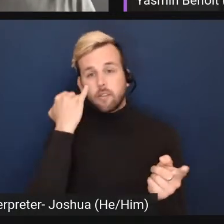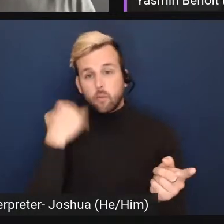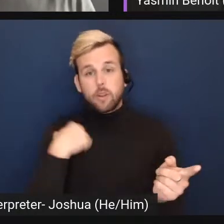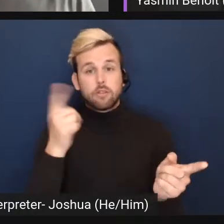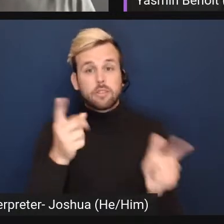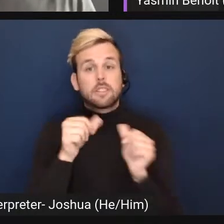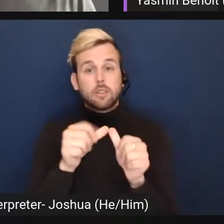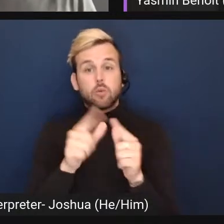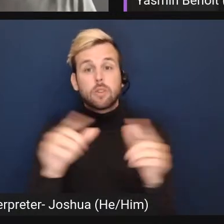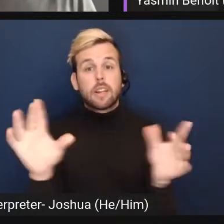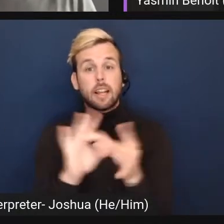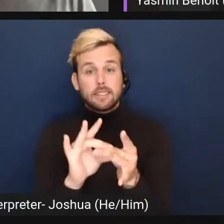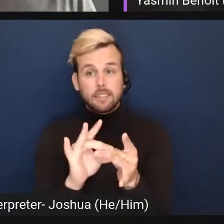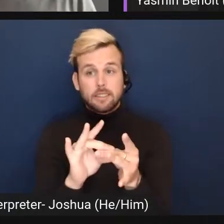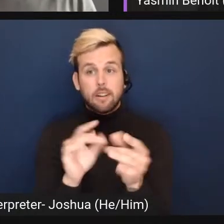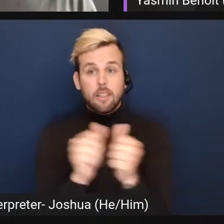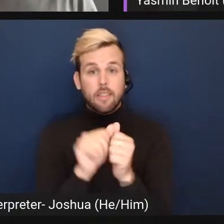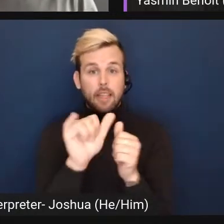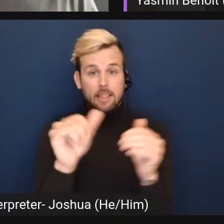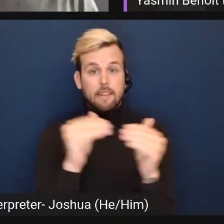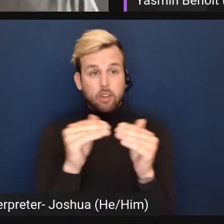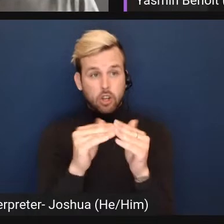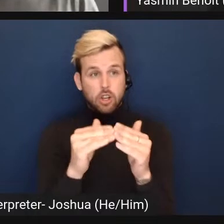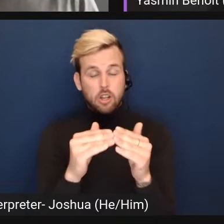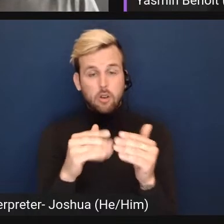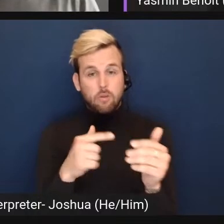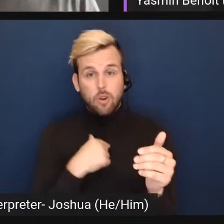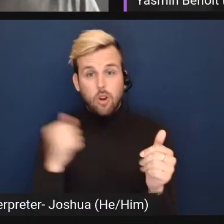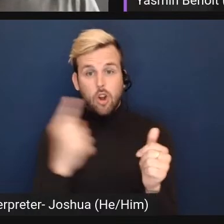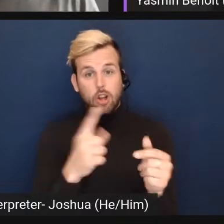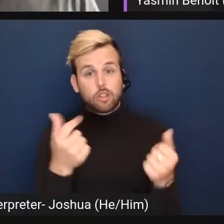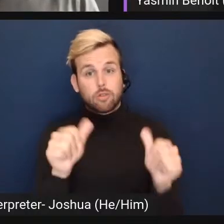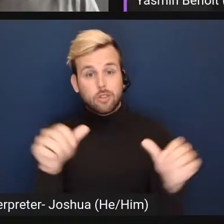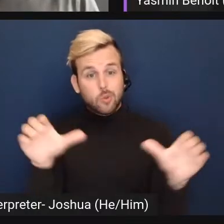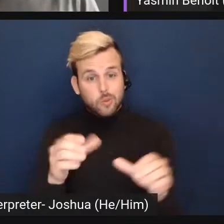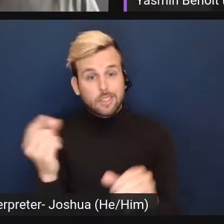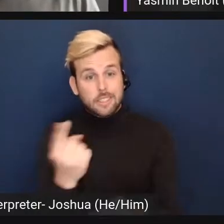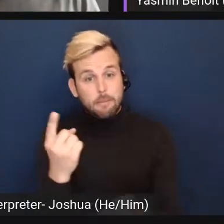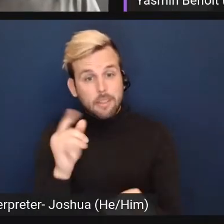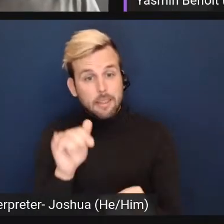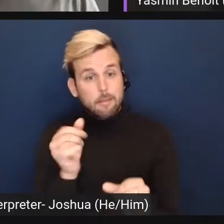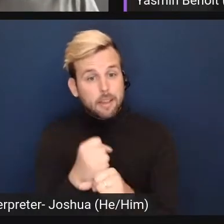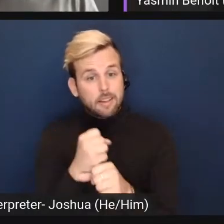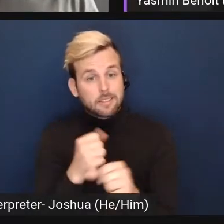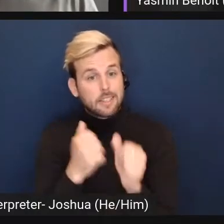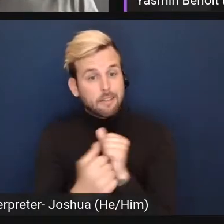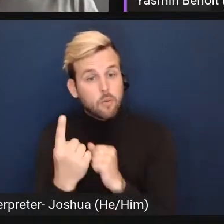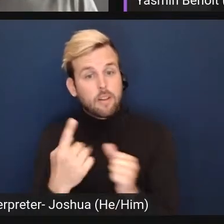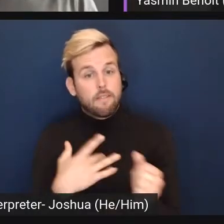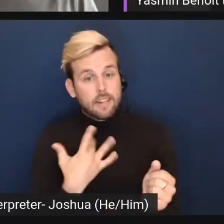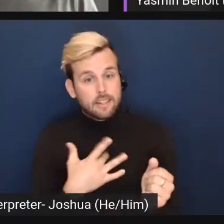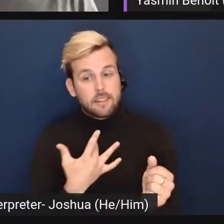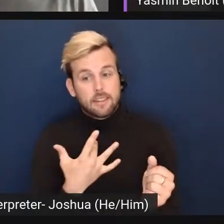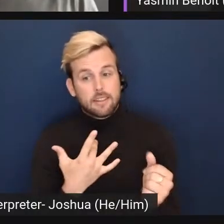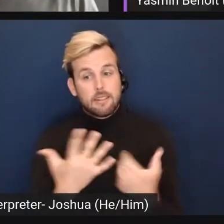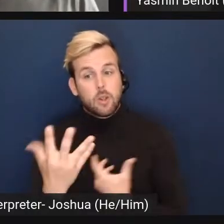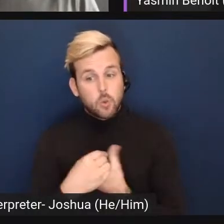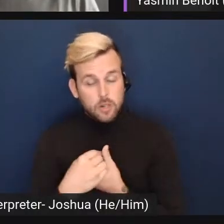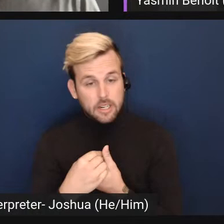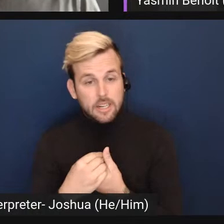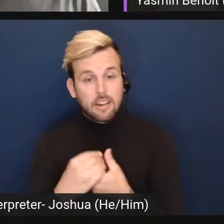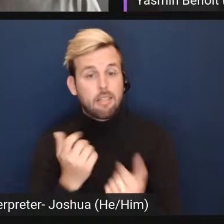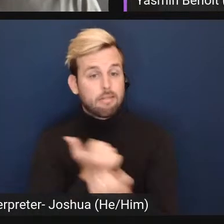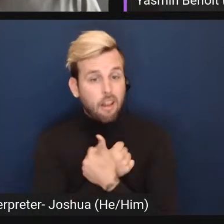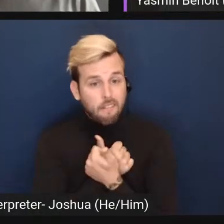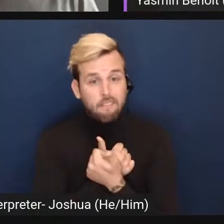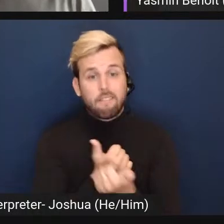continue to connect on that level in the sense that we're all just trying to do something that makes everybody feel, you know, included and